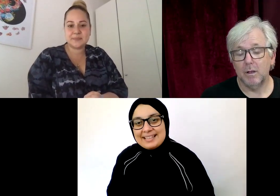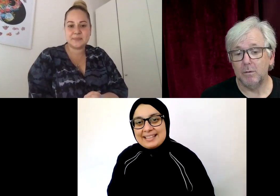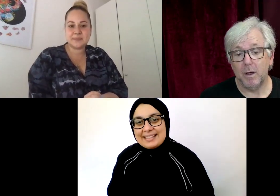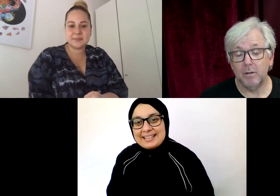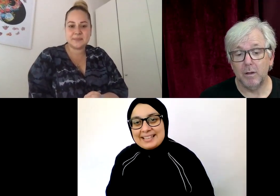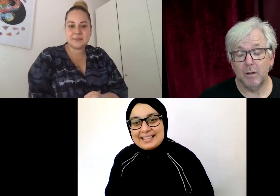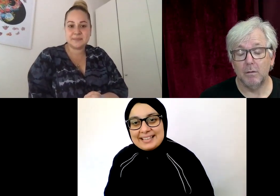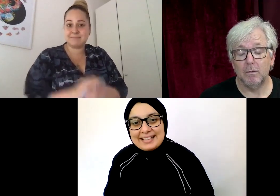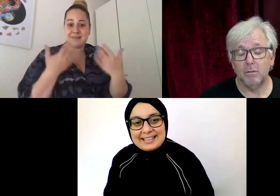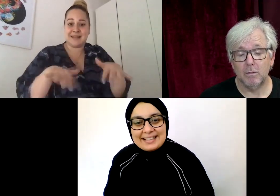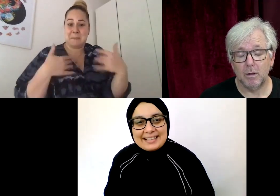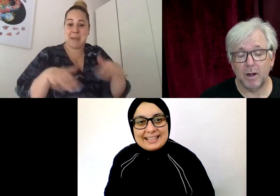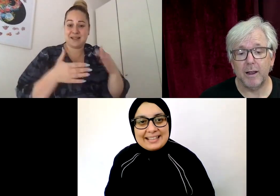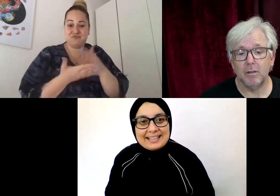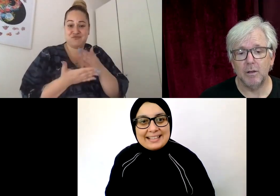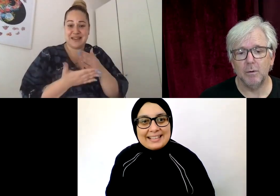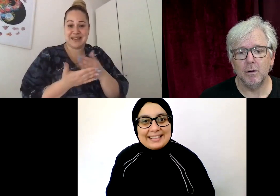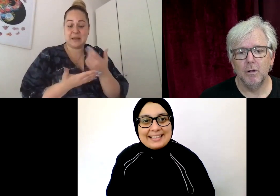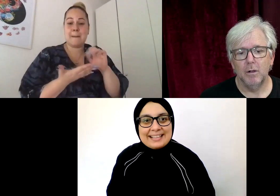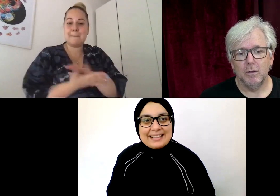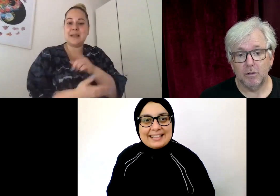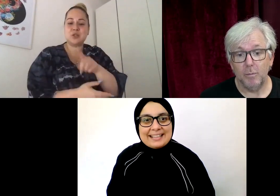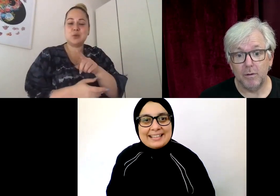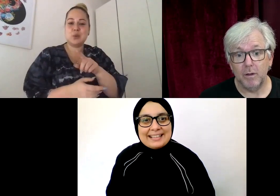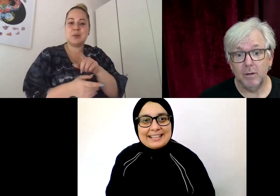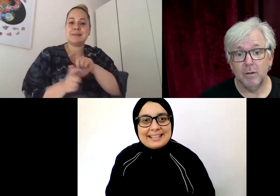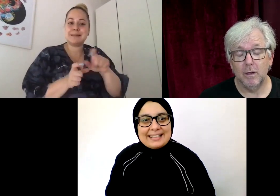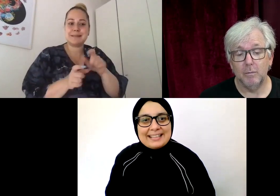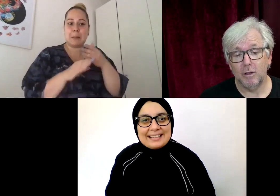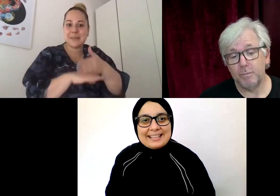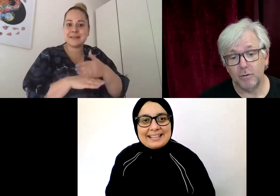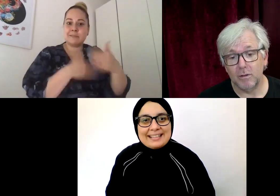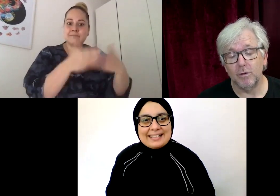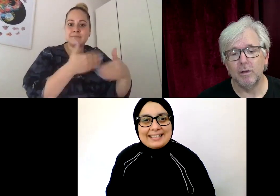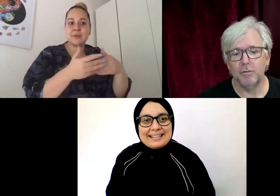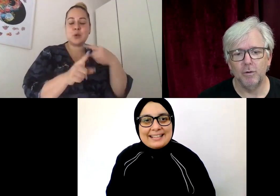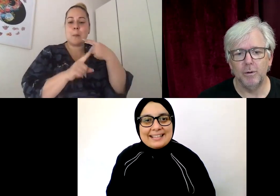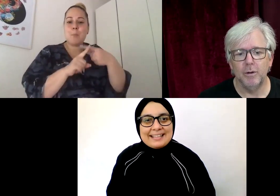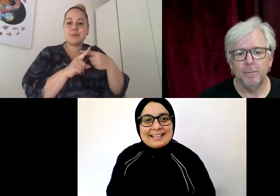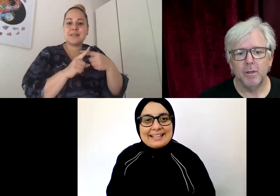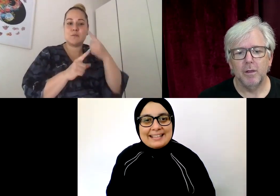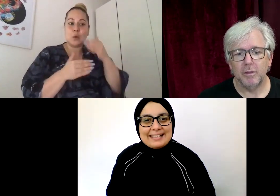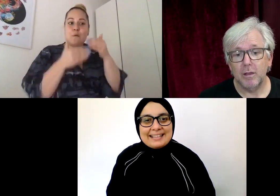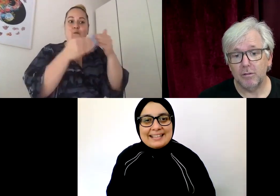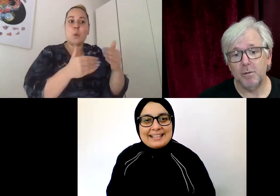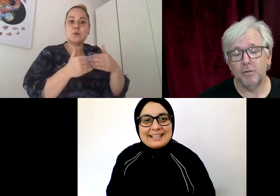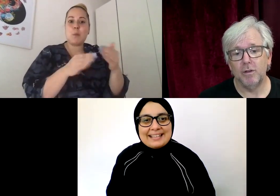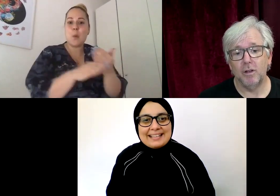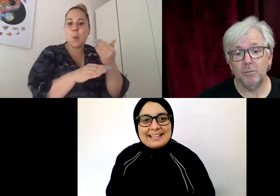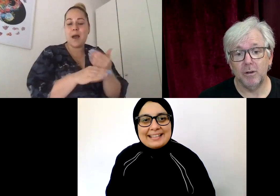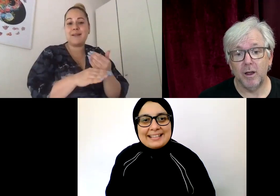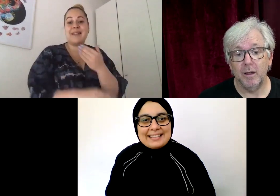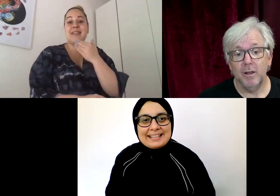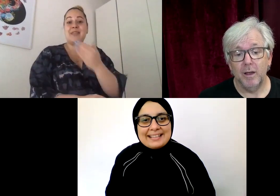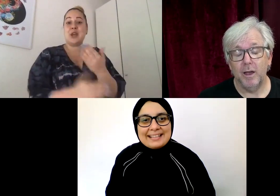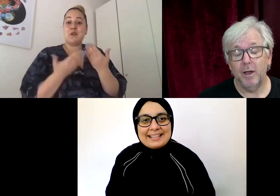It's amazing. glad that you are so busy and so positive looking forward. Thank you so much for your